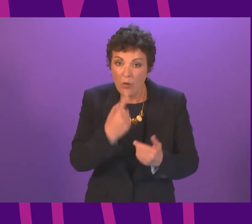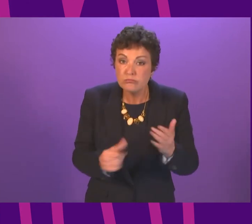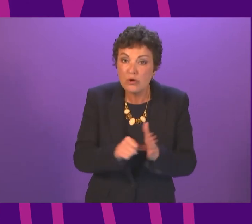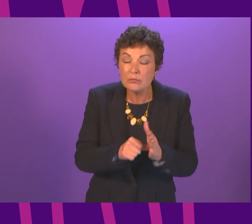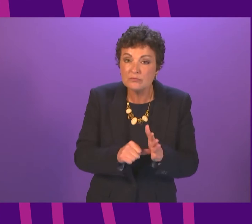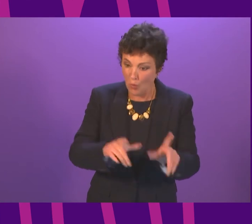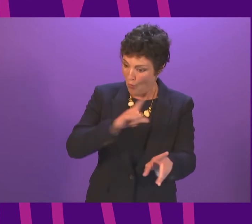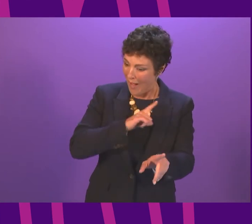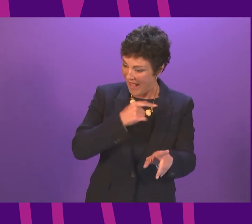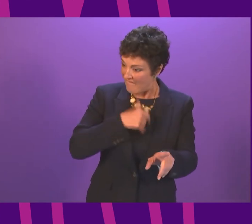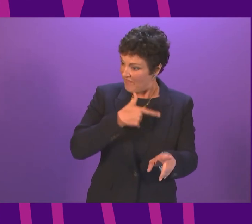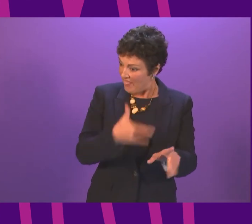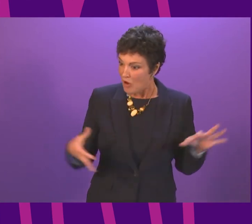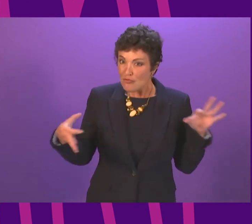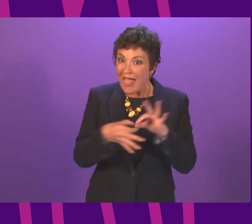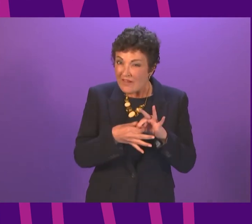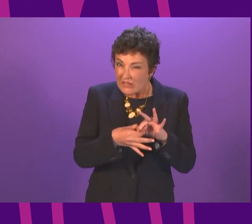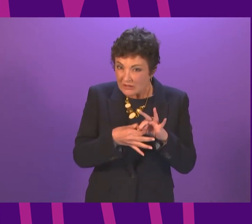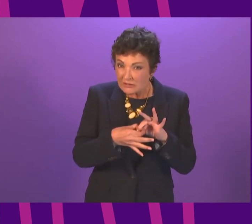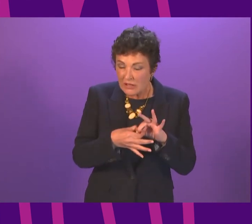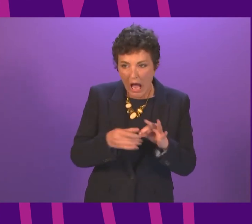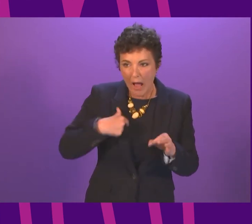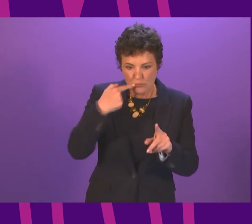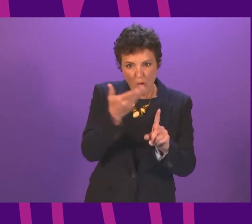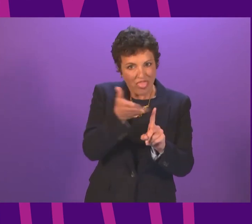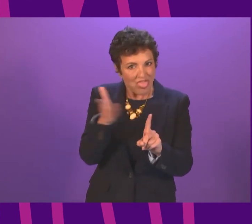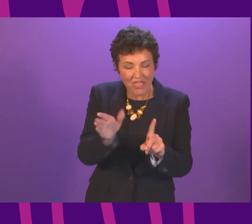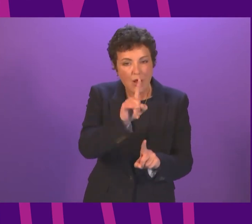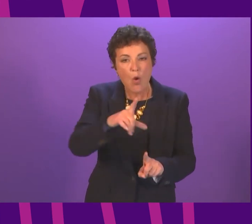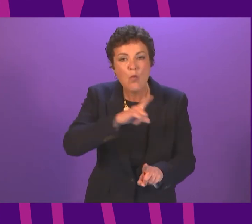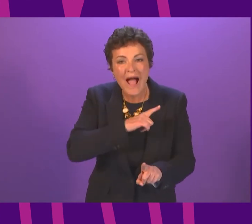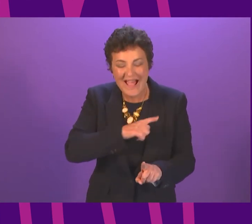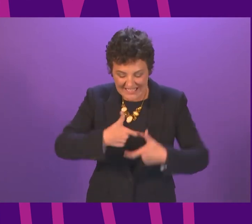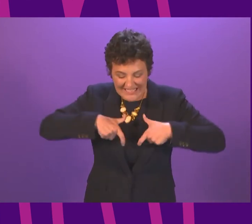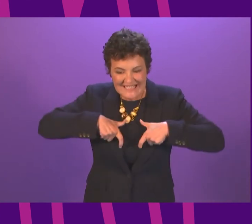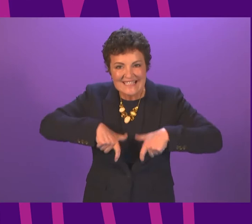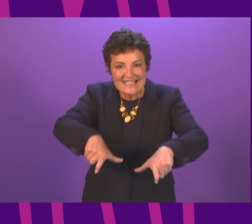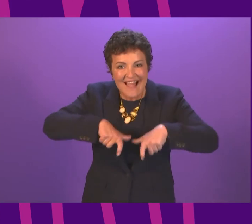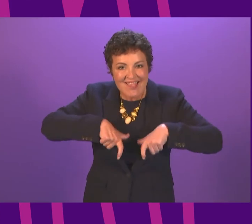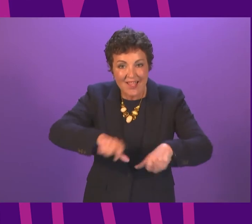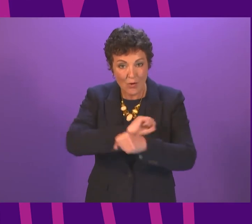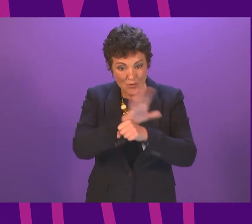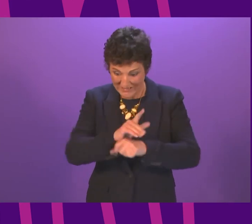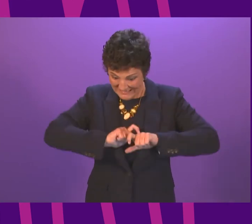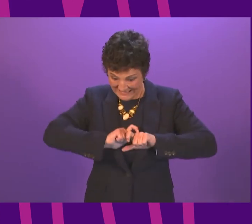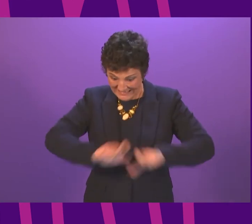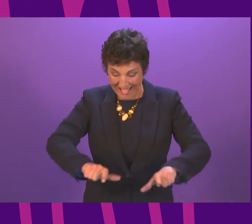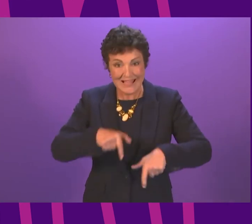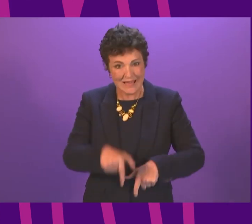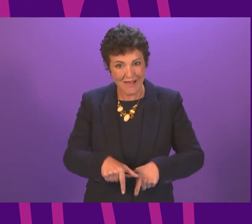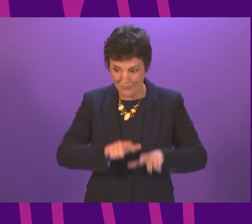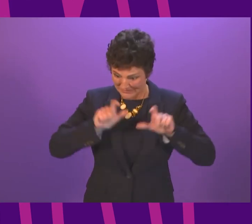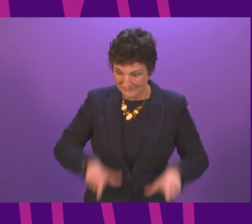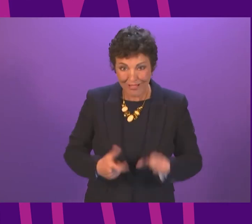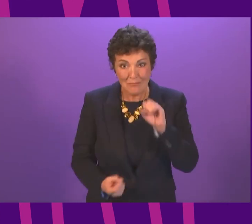Why is that relevant and not deflective? Because we are still in the face of this pandemic and it